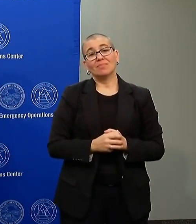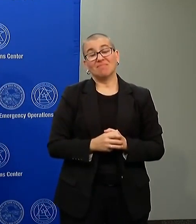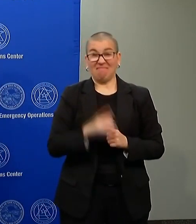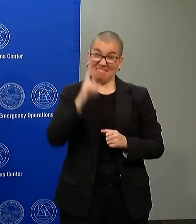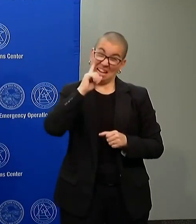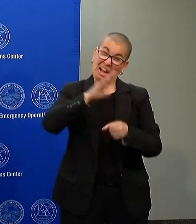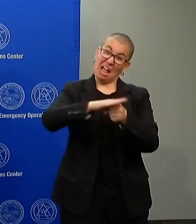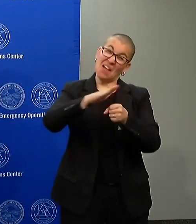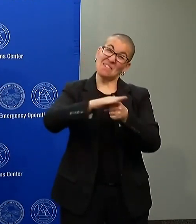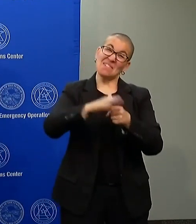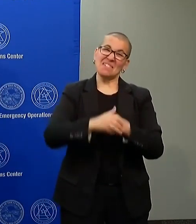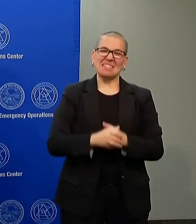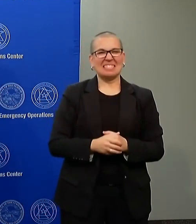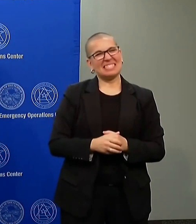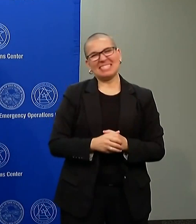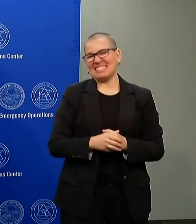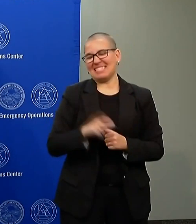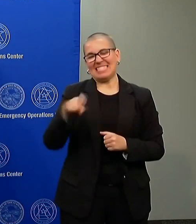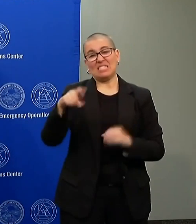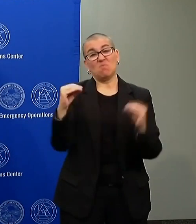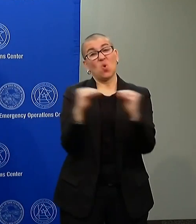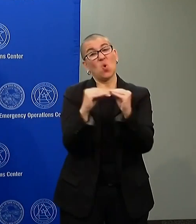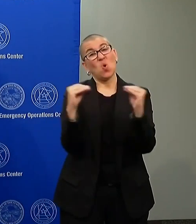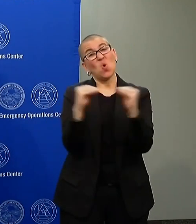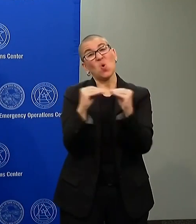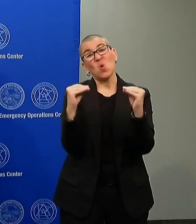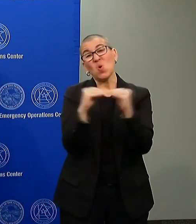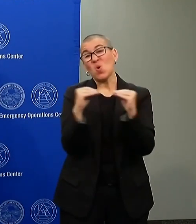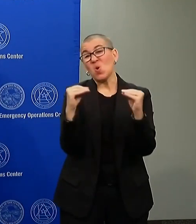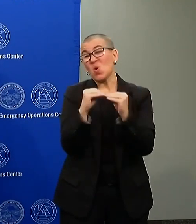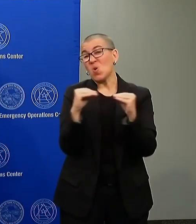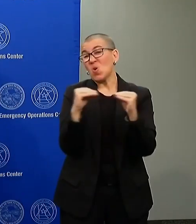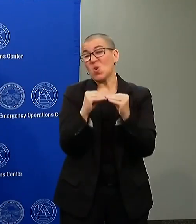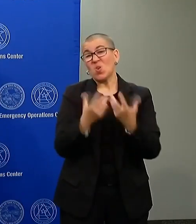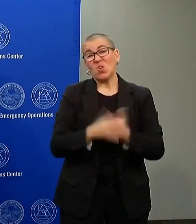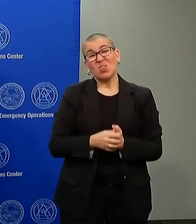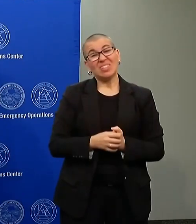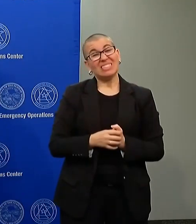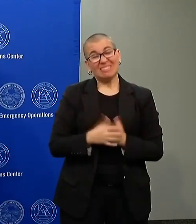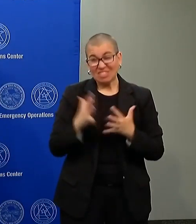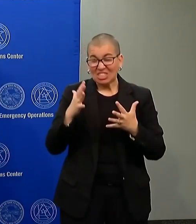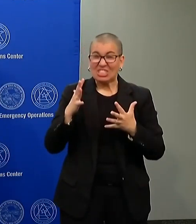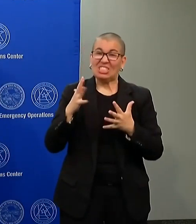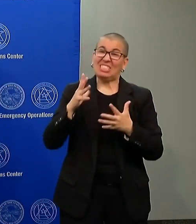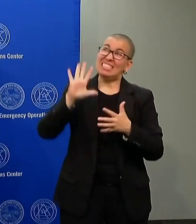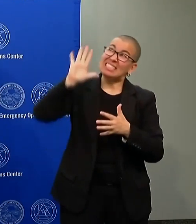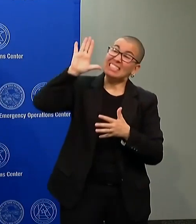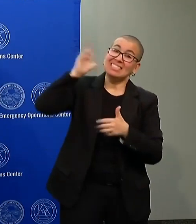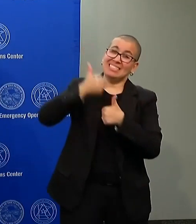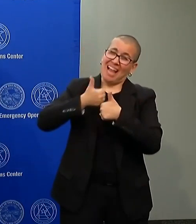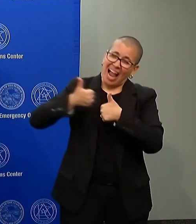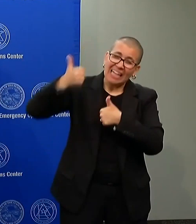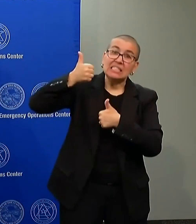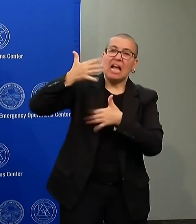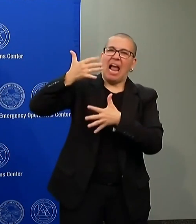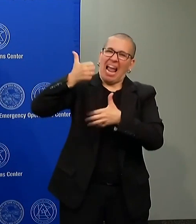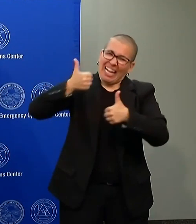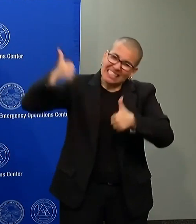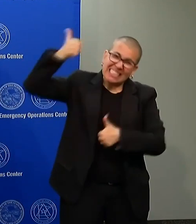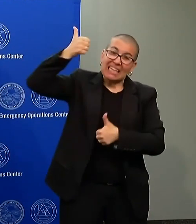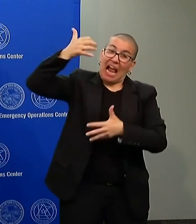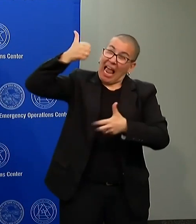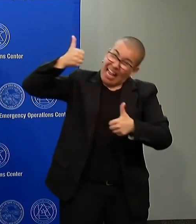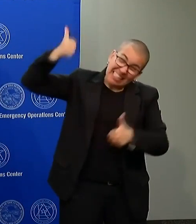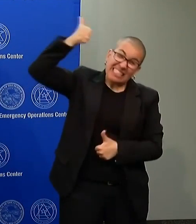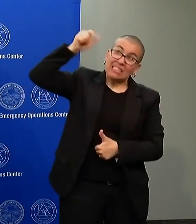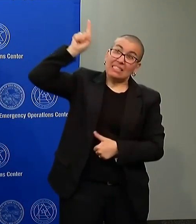and the chairman of Joint Chiefs of Staff. And we are requesting national level resources to come to the state to